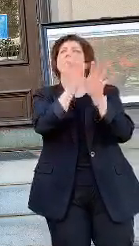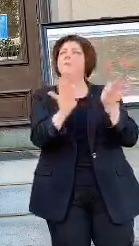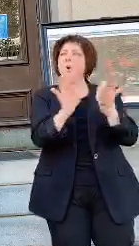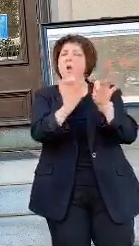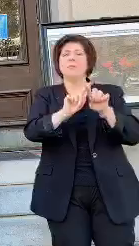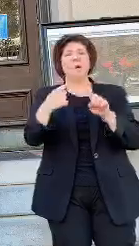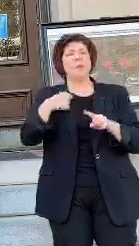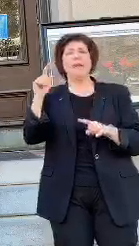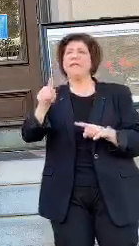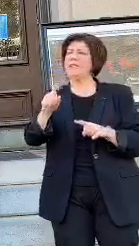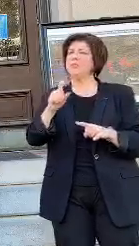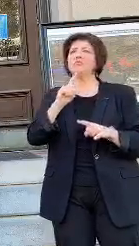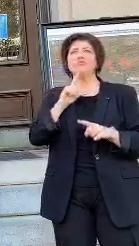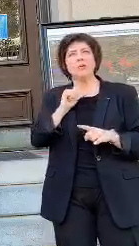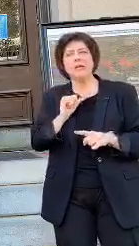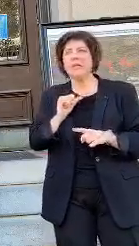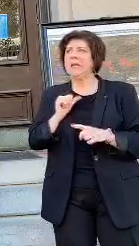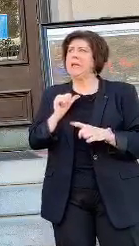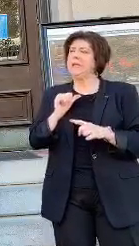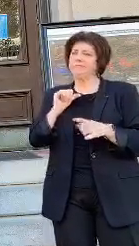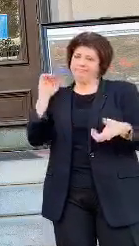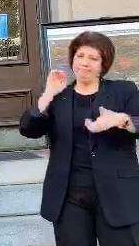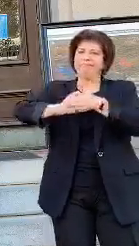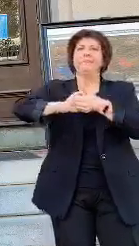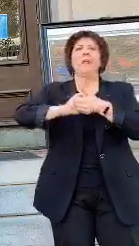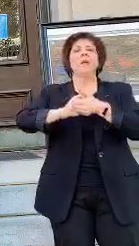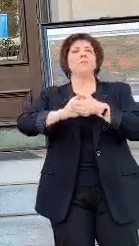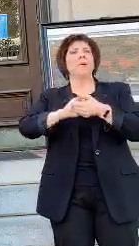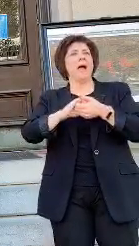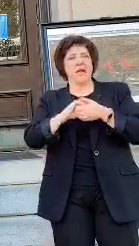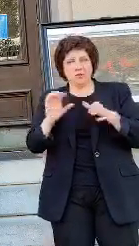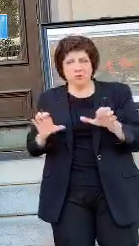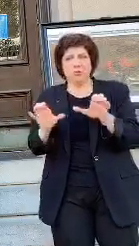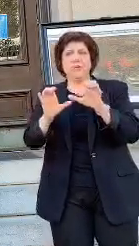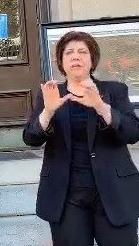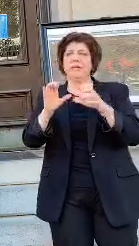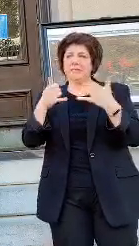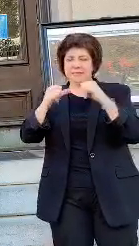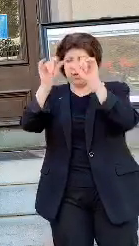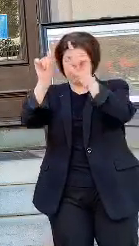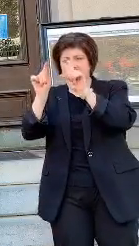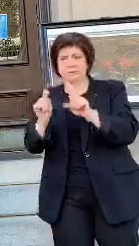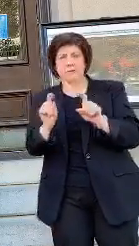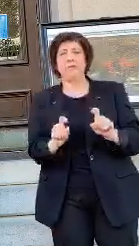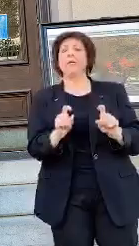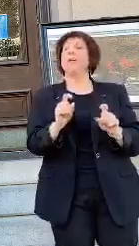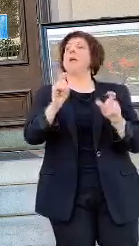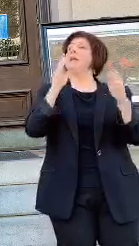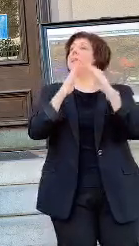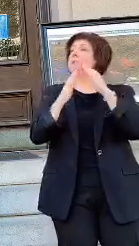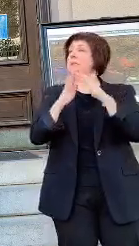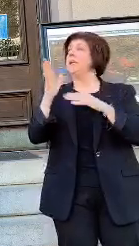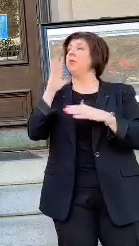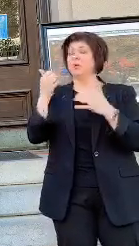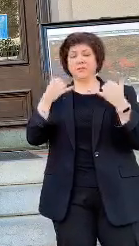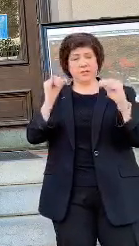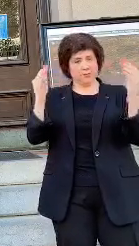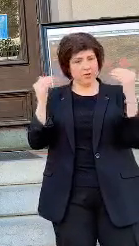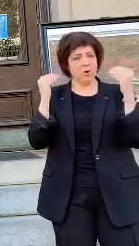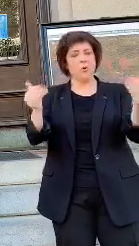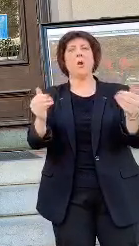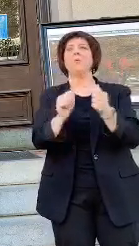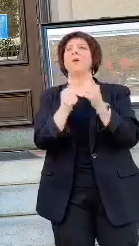to aggressively complement that work by investing heavily in testing. Our city will be moving forward with a